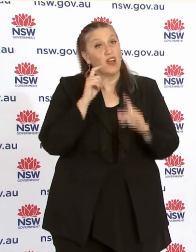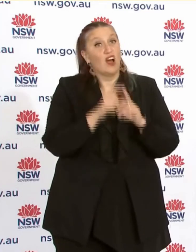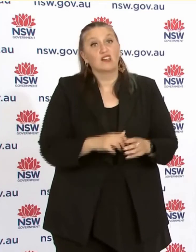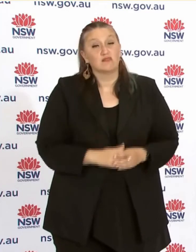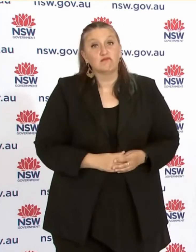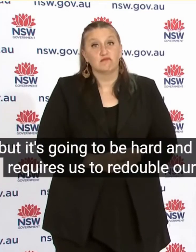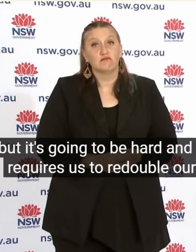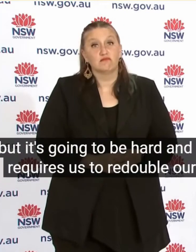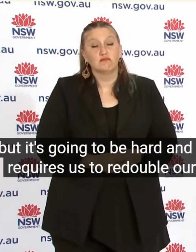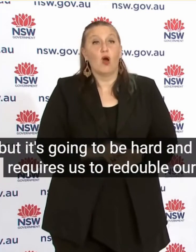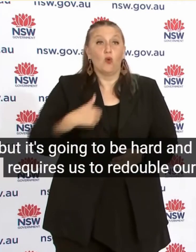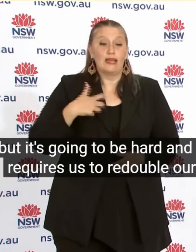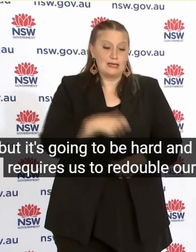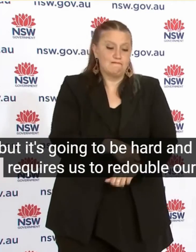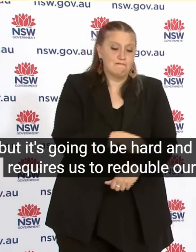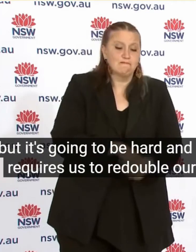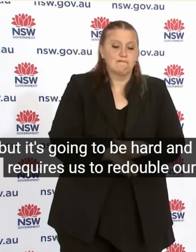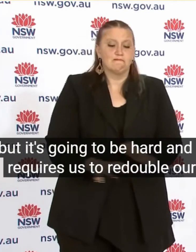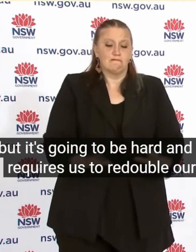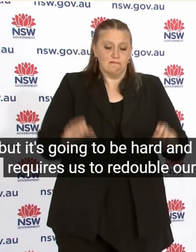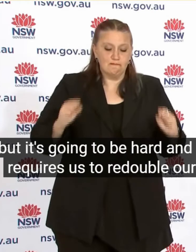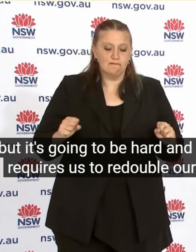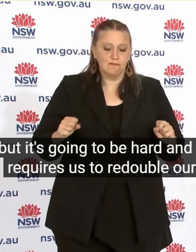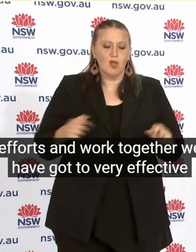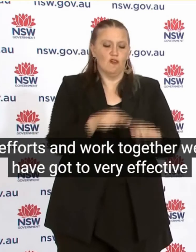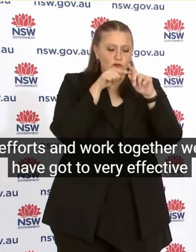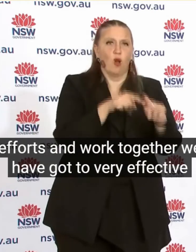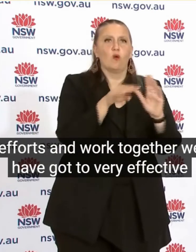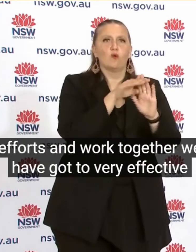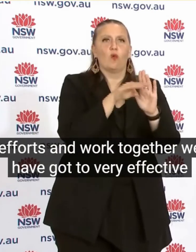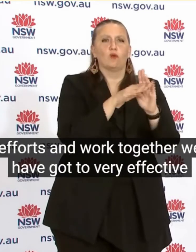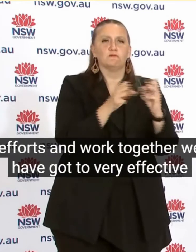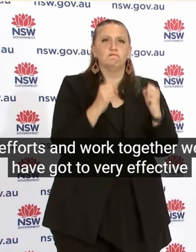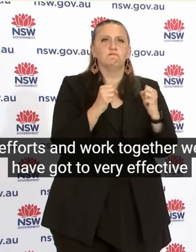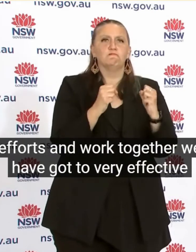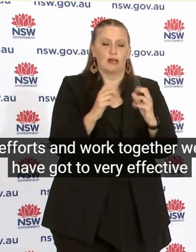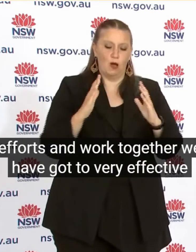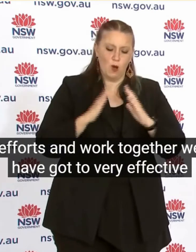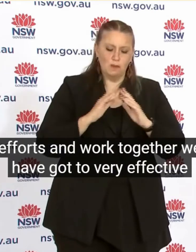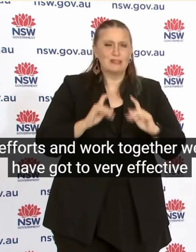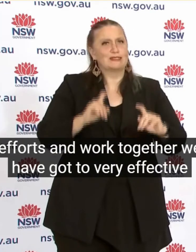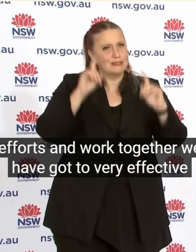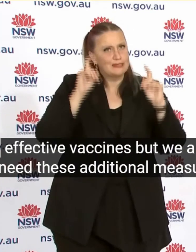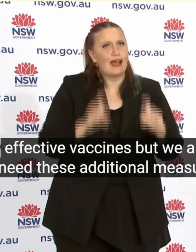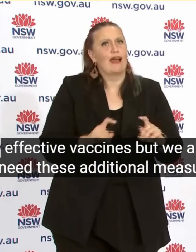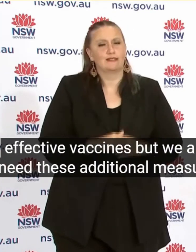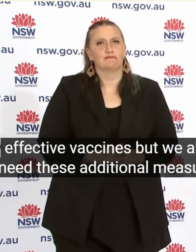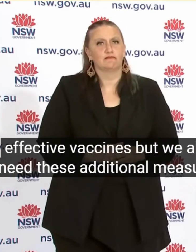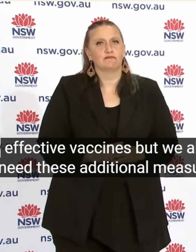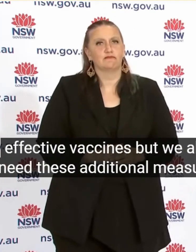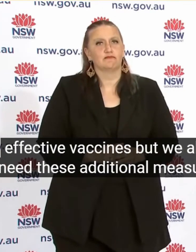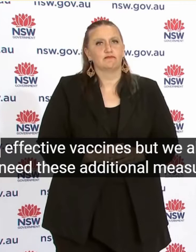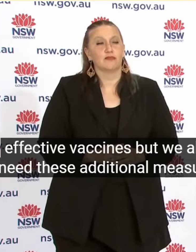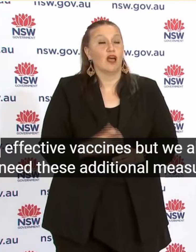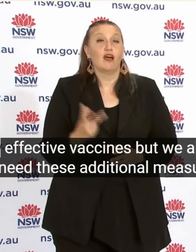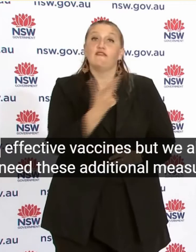We have got two Very effective vaccines But we also need These additional measures Given the rate